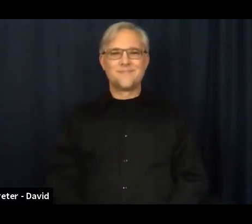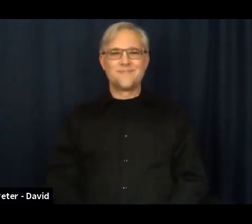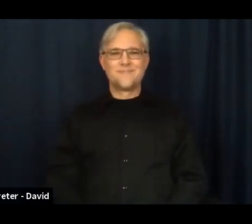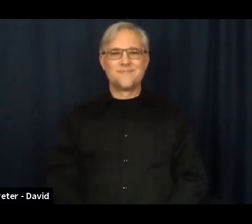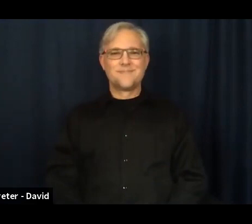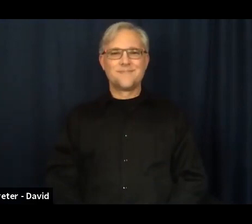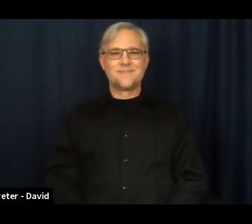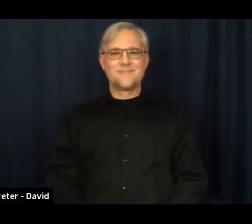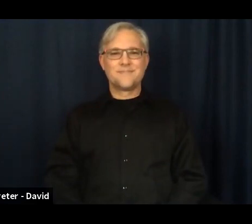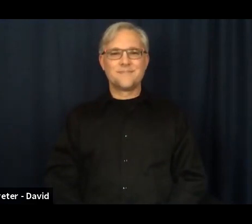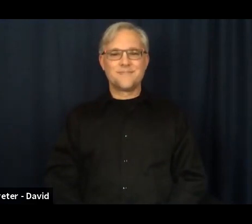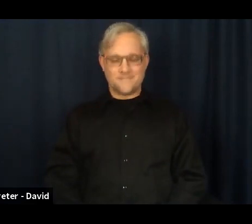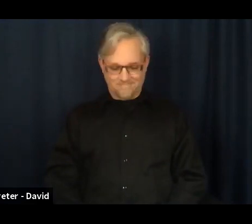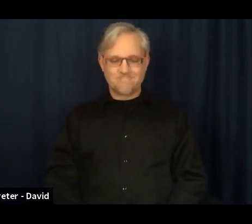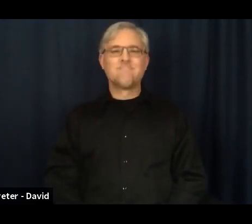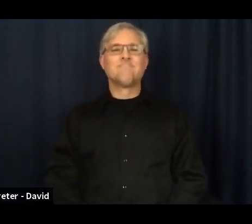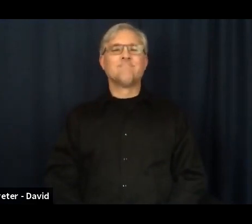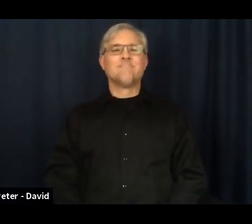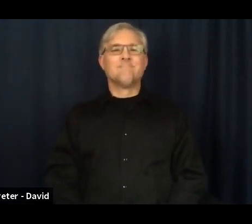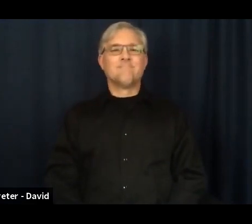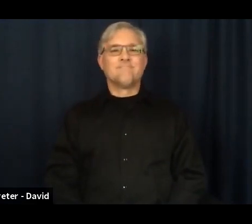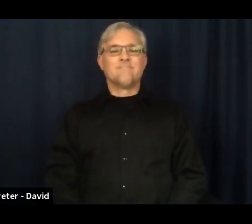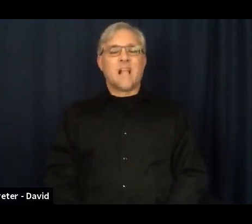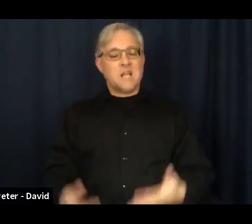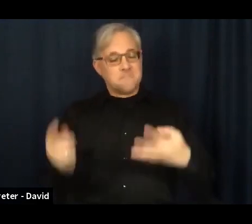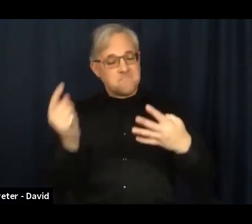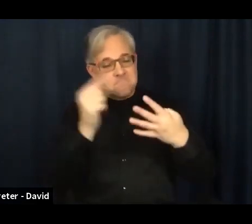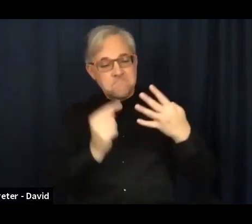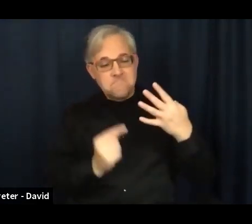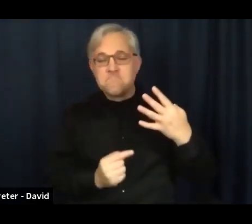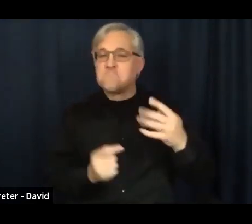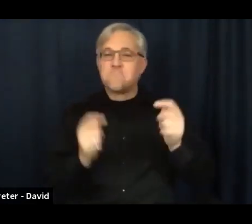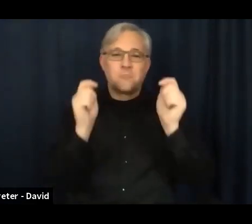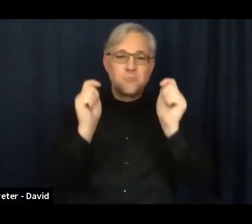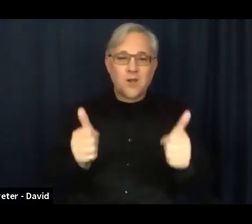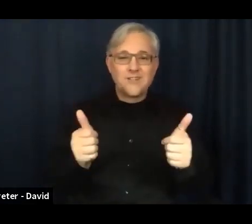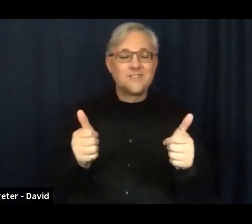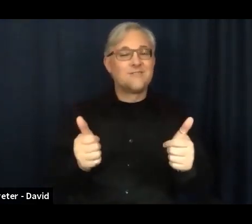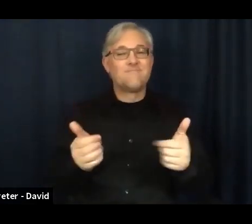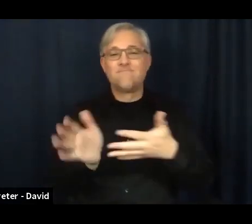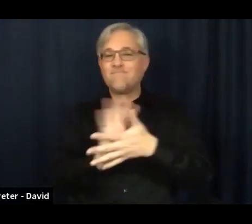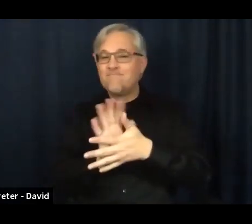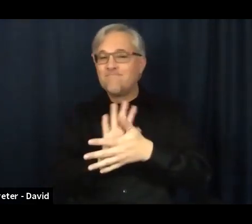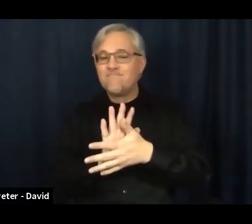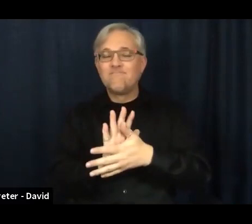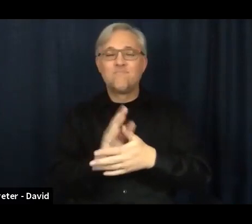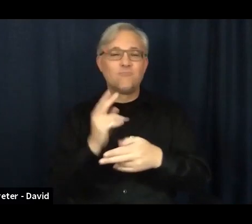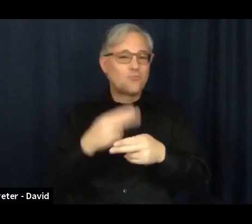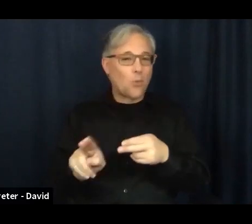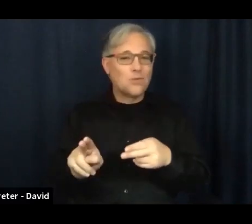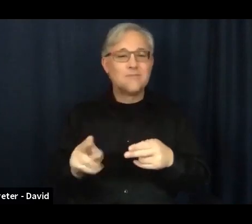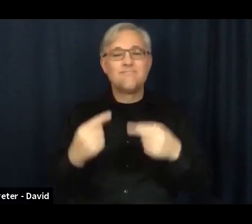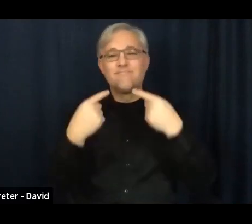So just like I said, I wanted to give a quick announcement video for everyone for this week so that you